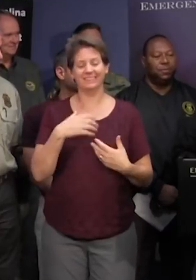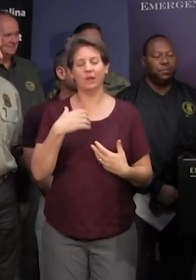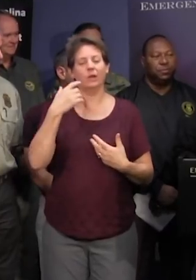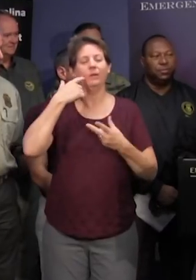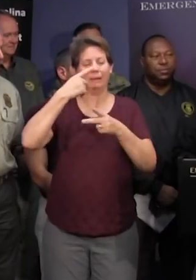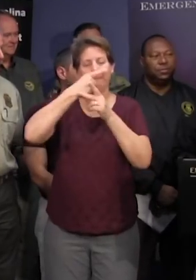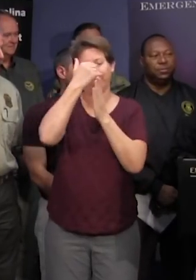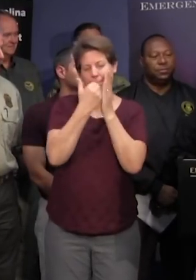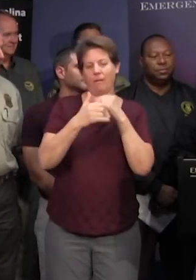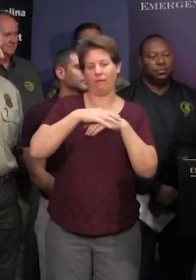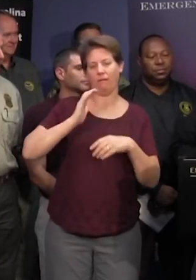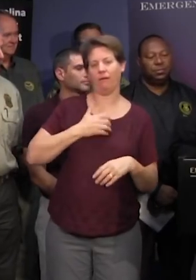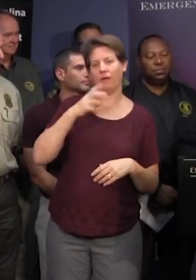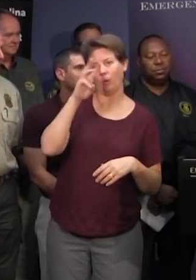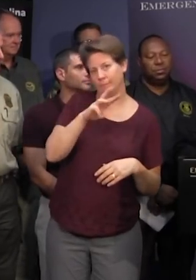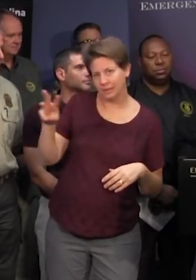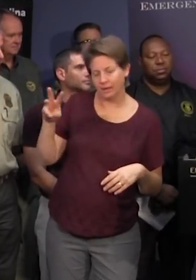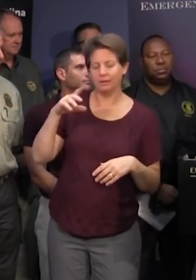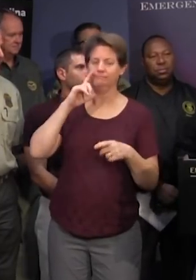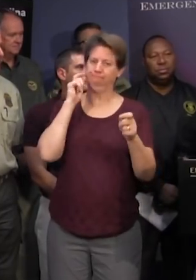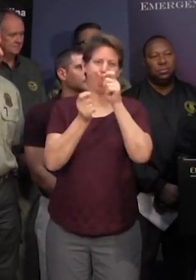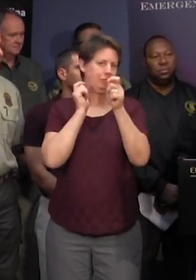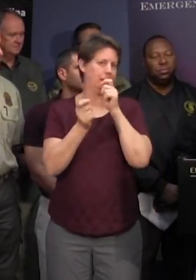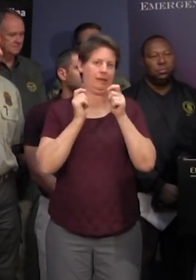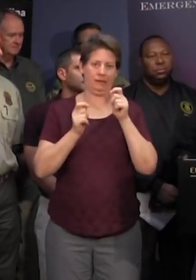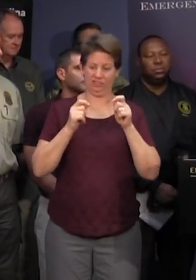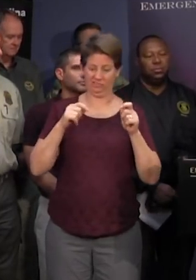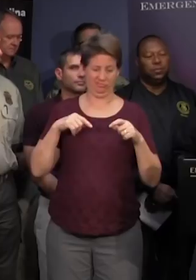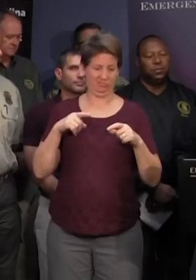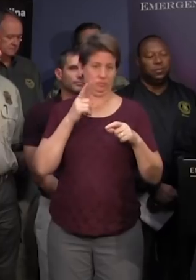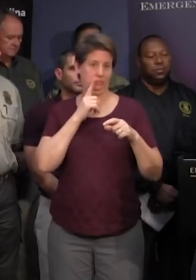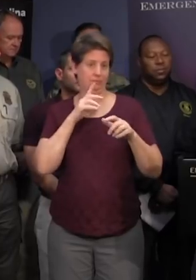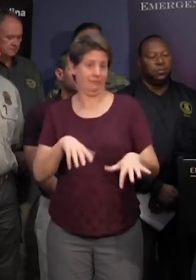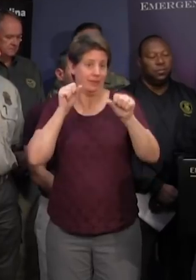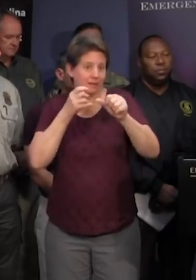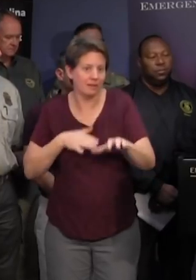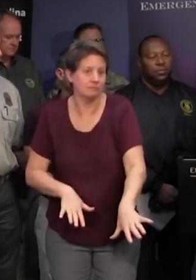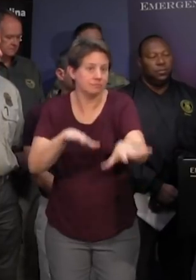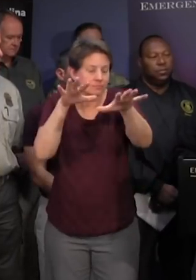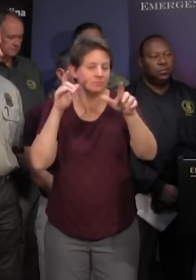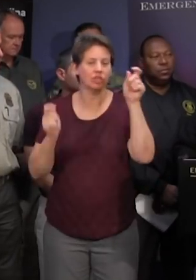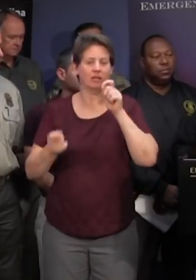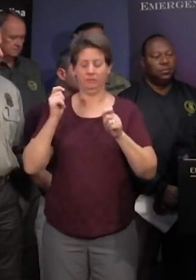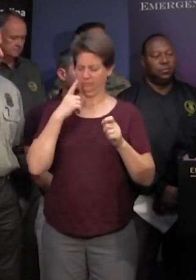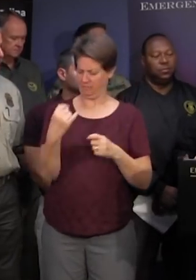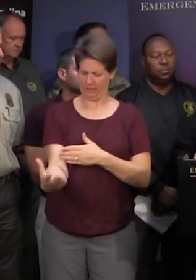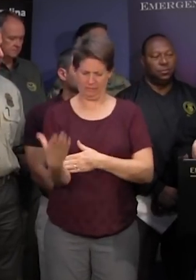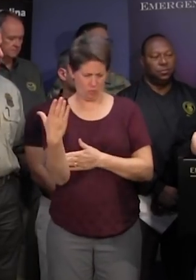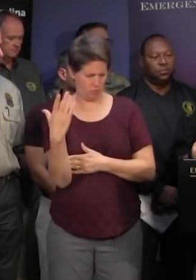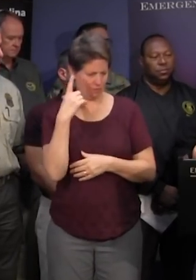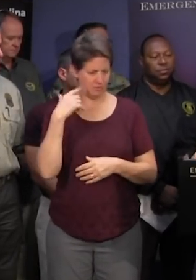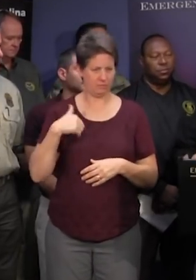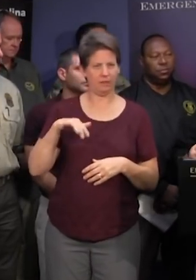up-to-date information on our web page and so it's it's changing as we have these flash flood events uh as of this morning we had